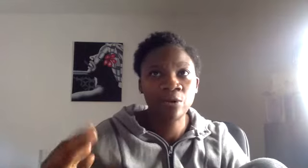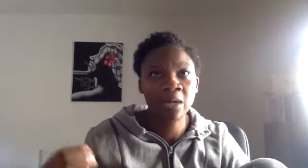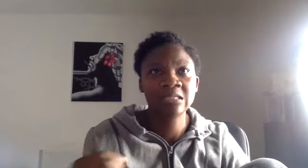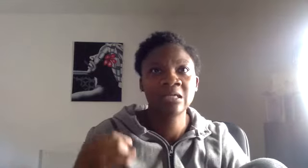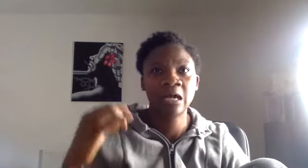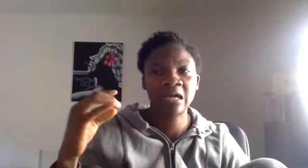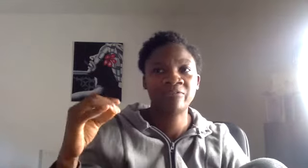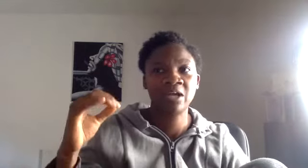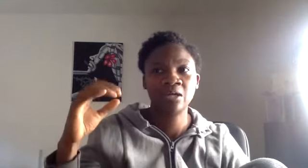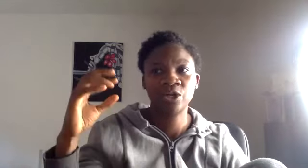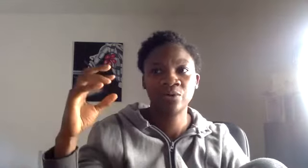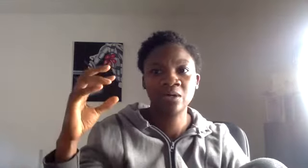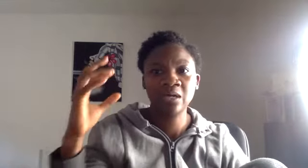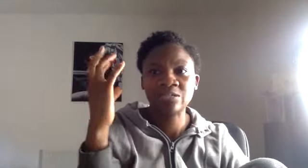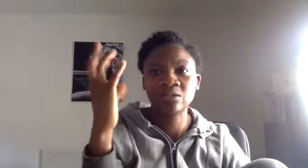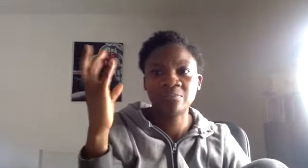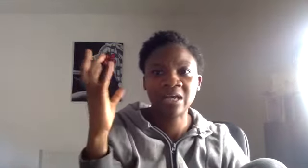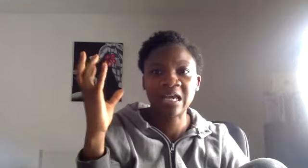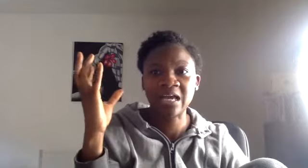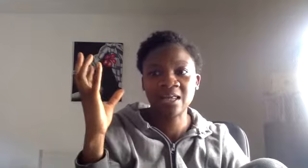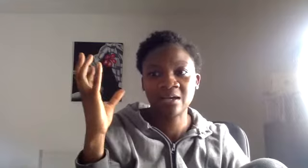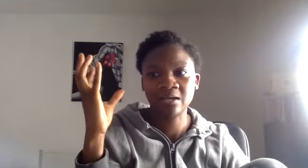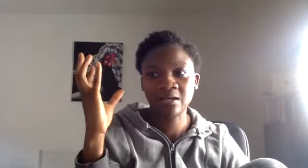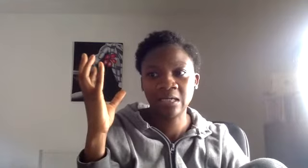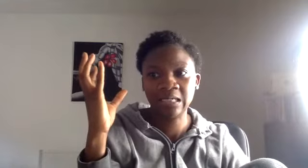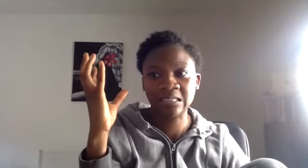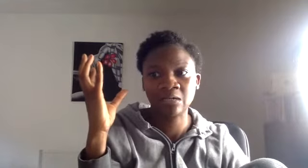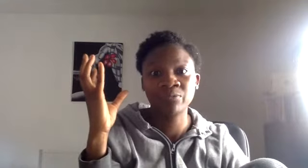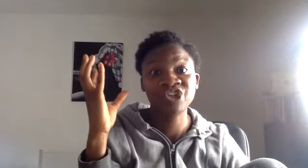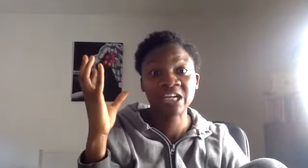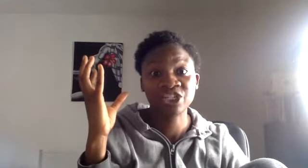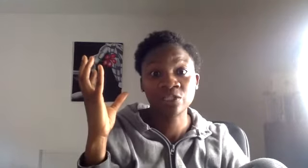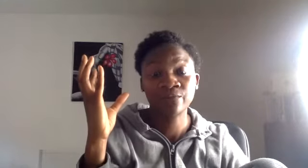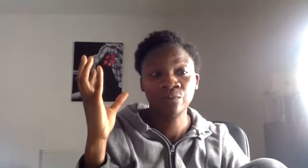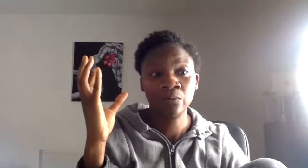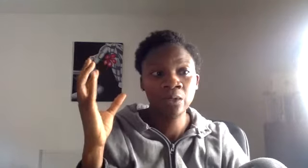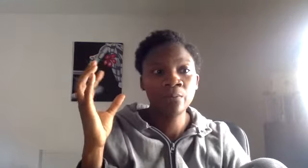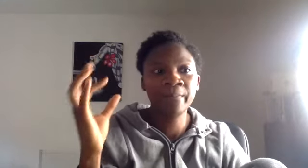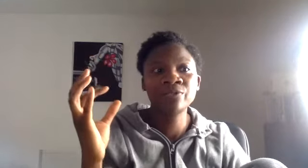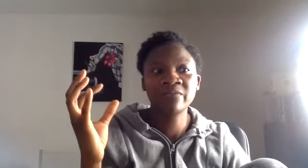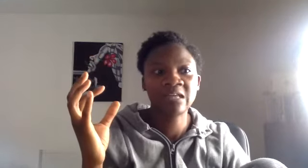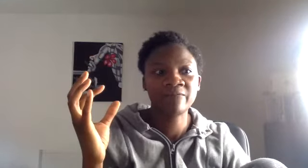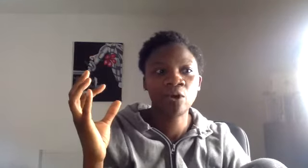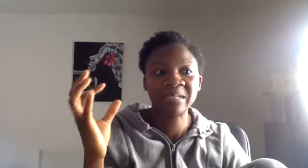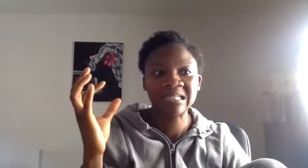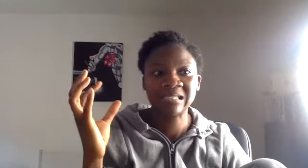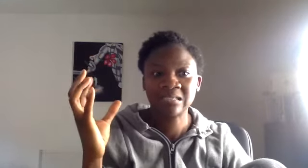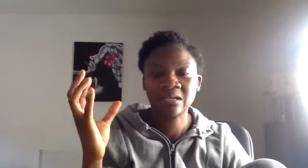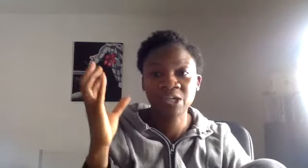Musk and having, you know, he's got something here that he's done projections for. Most of us that have got businesses have done